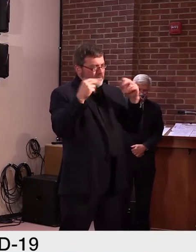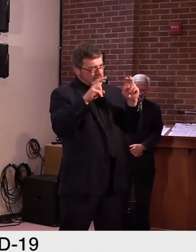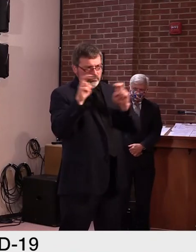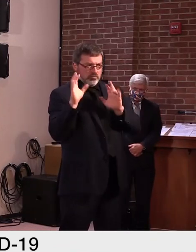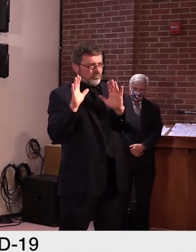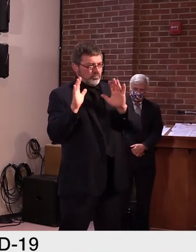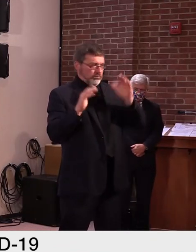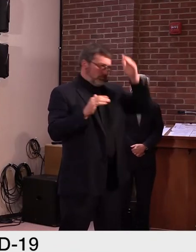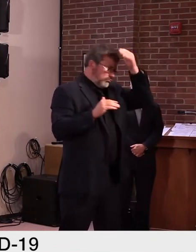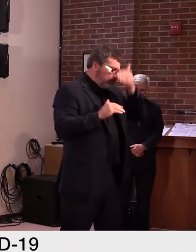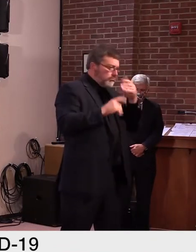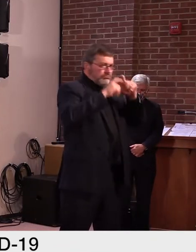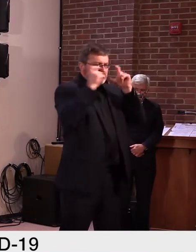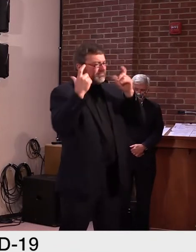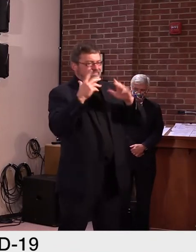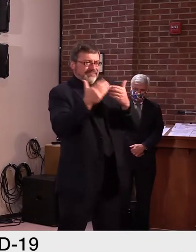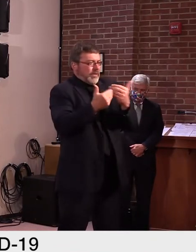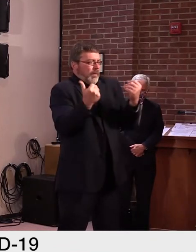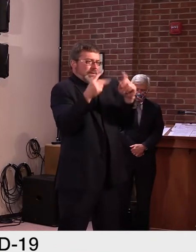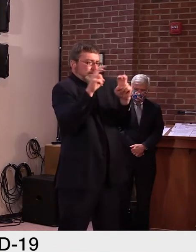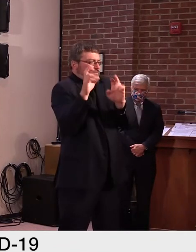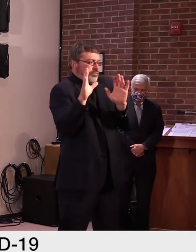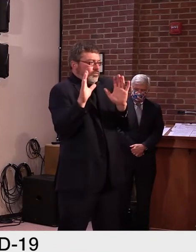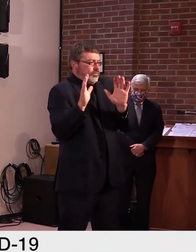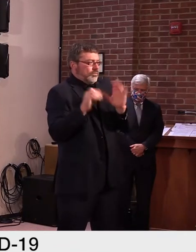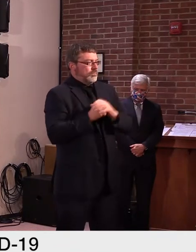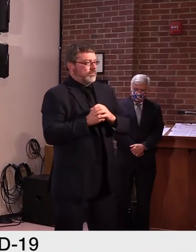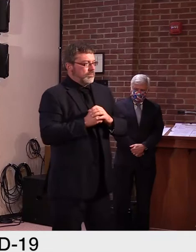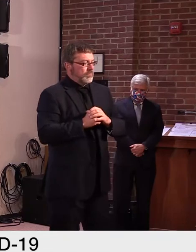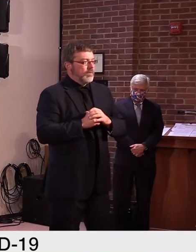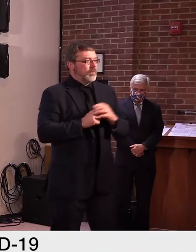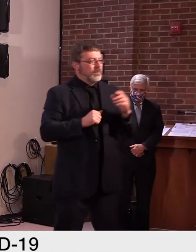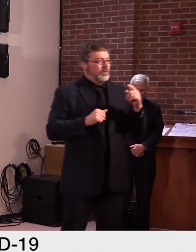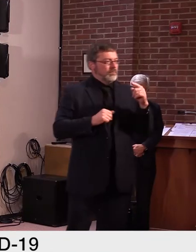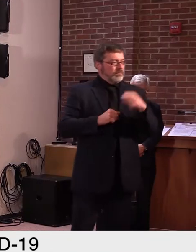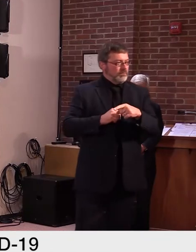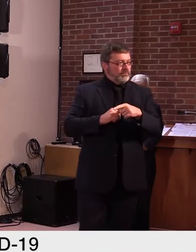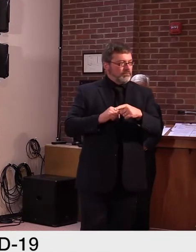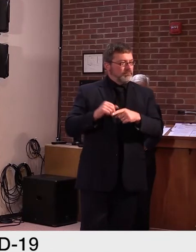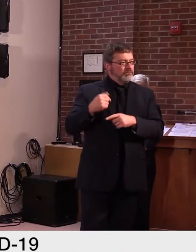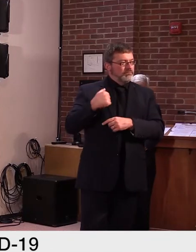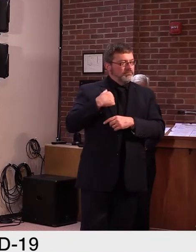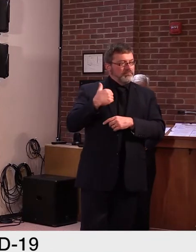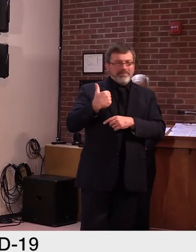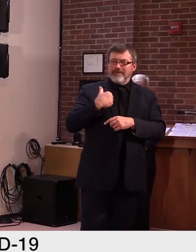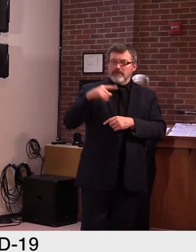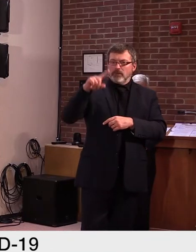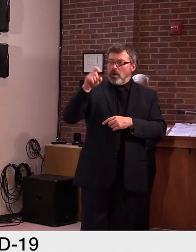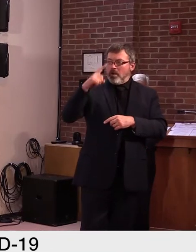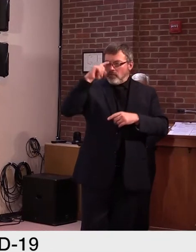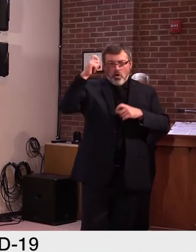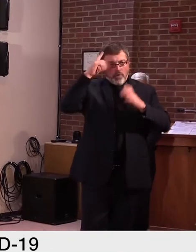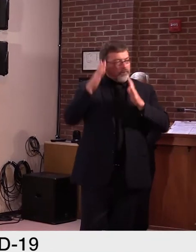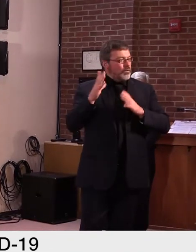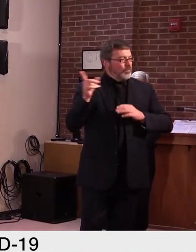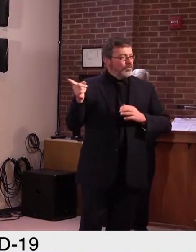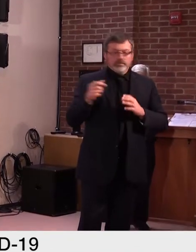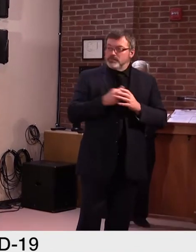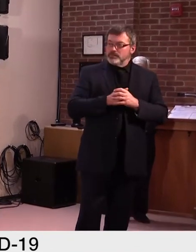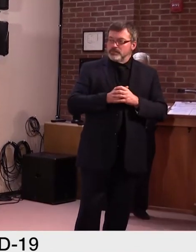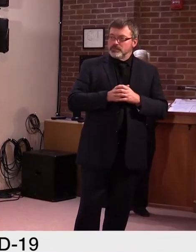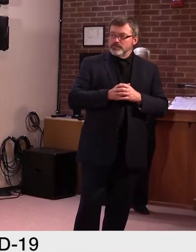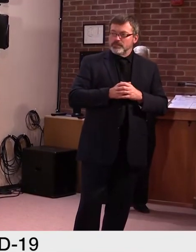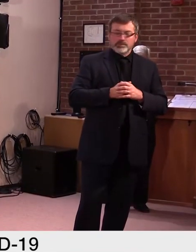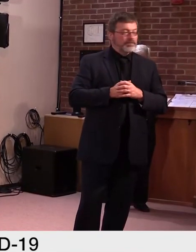Okay, great. Thank you, doctor. Sure. uh, governor, uh, you mentioned, uh, the, the travel rate and, uh,